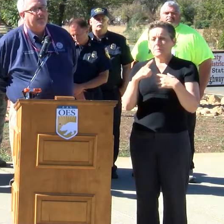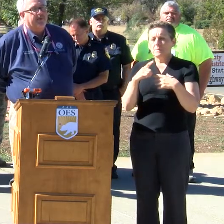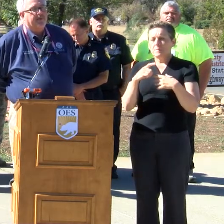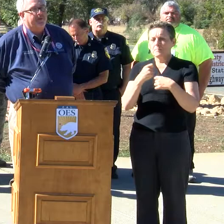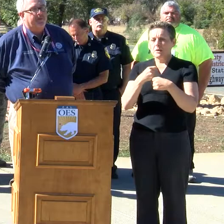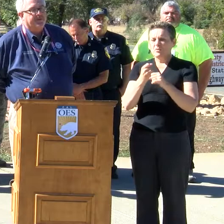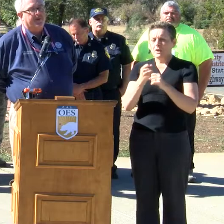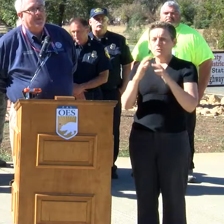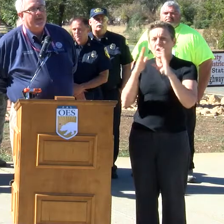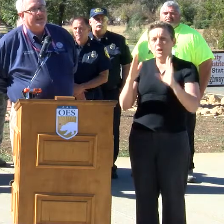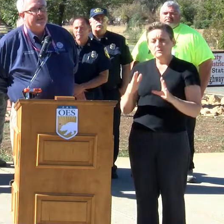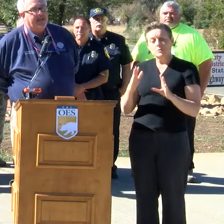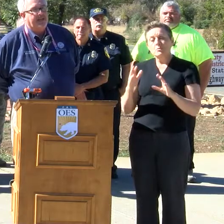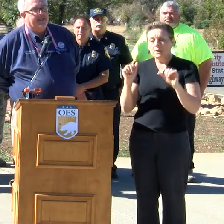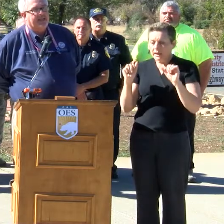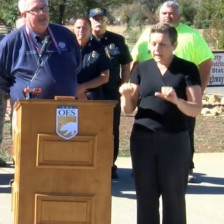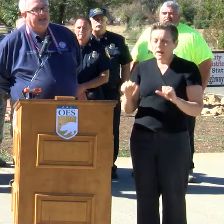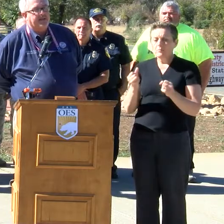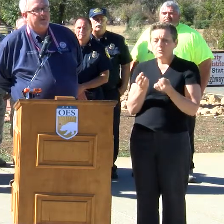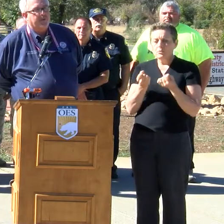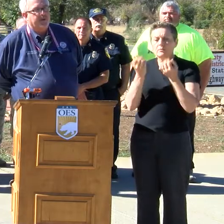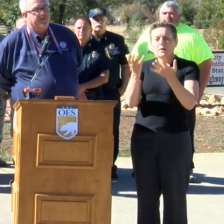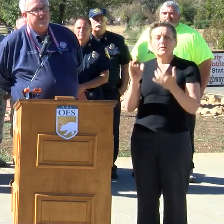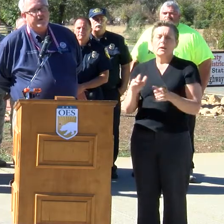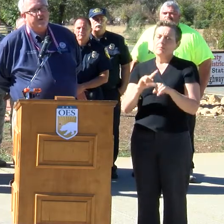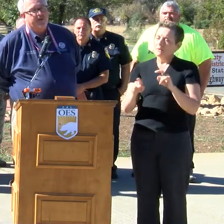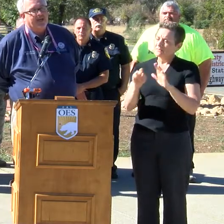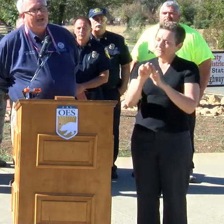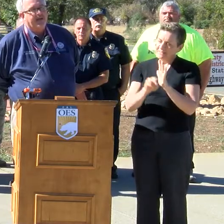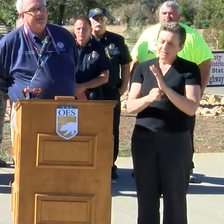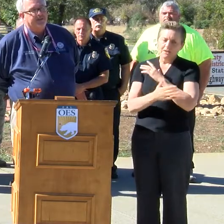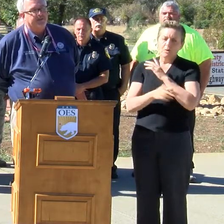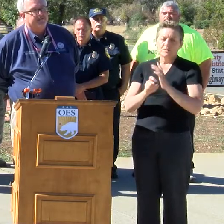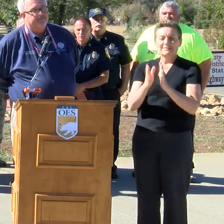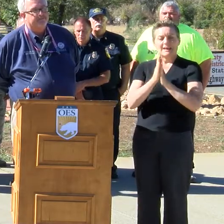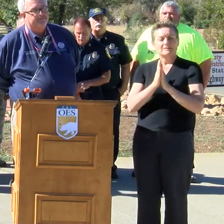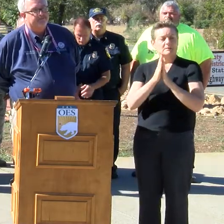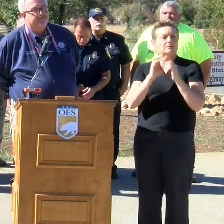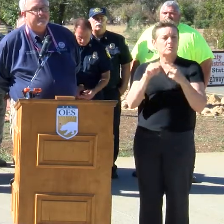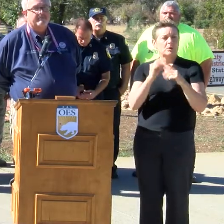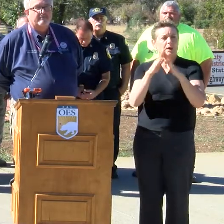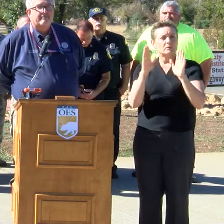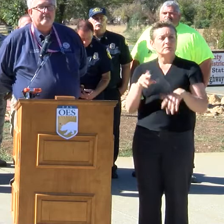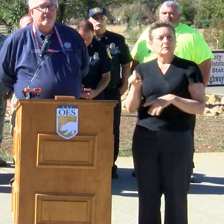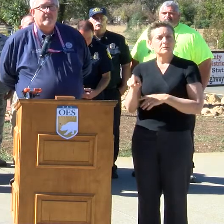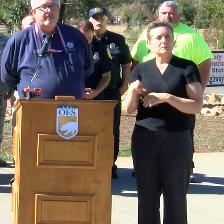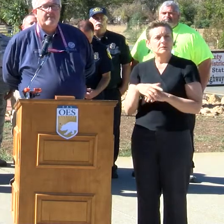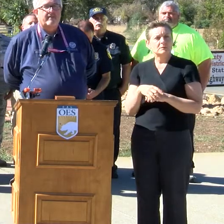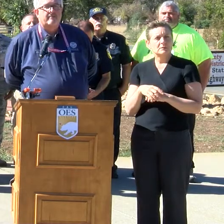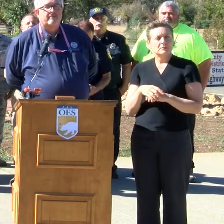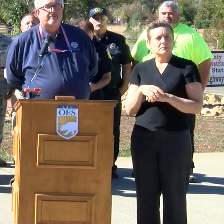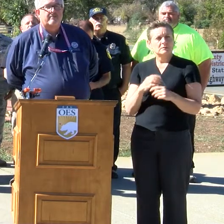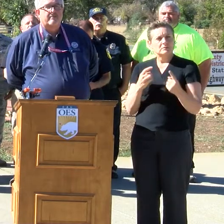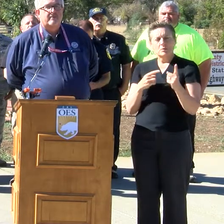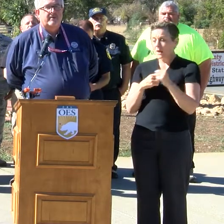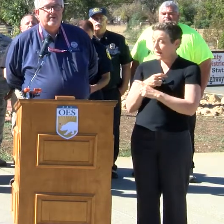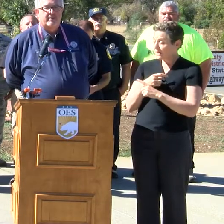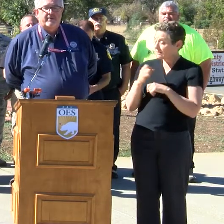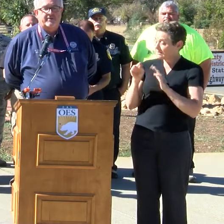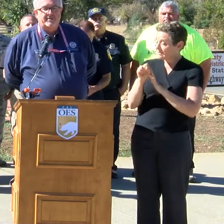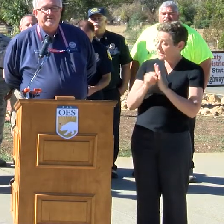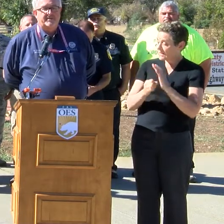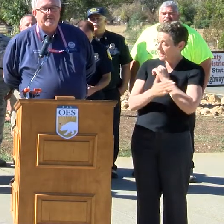we have that capability. But it's going to be at the state and the county's request that we start looking at housing needs. Has the state or county has anyone made that request yet?